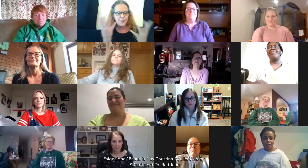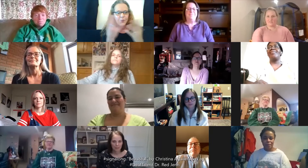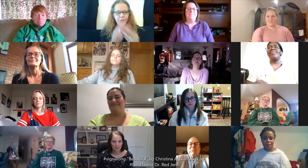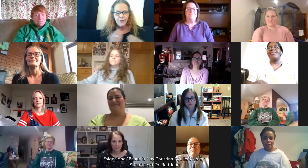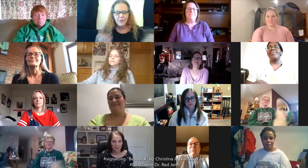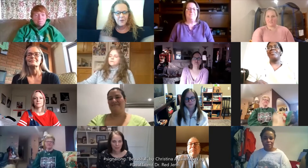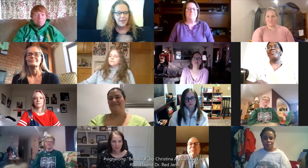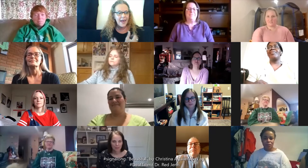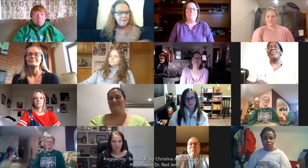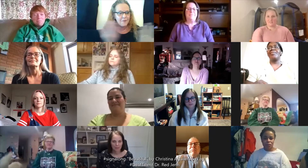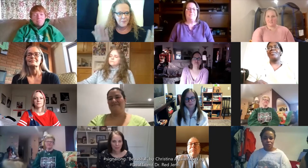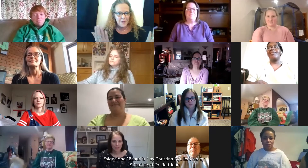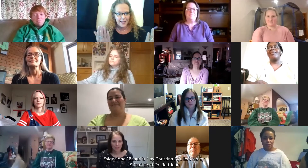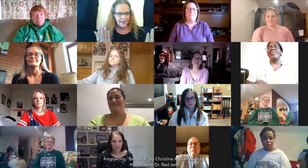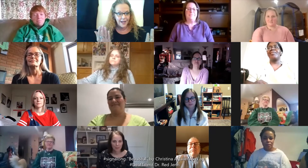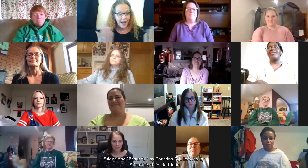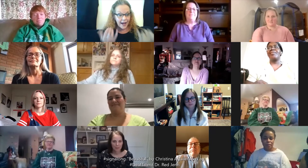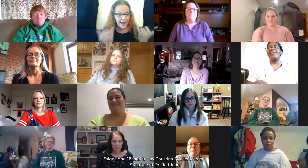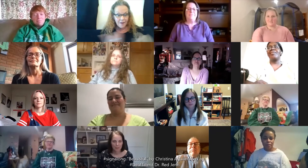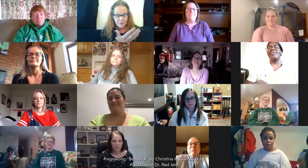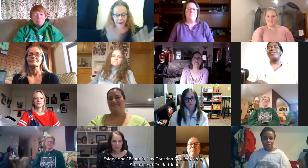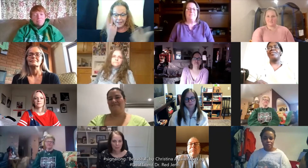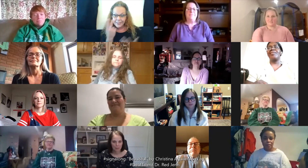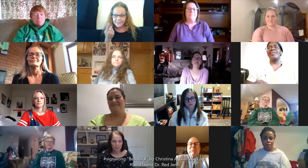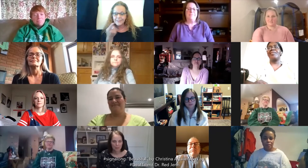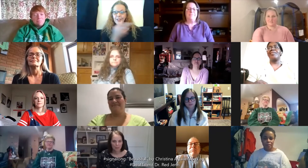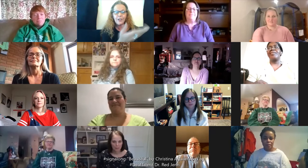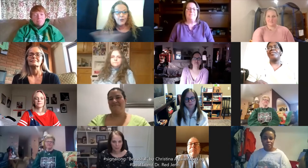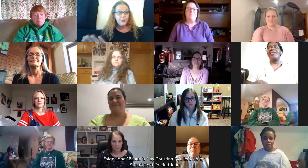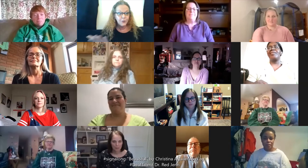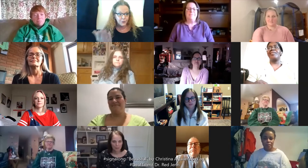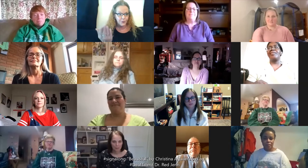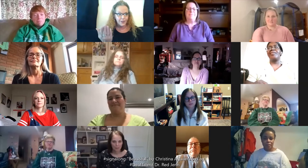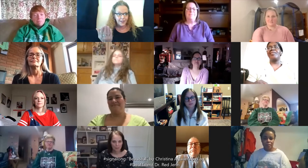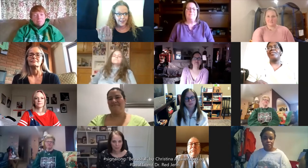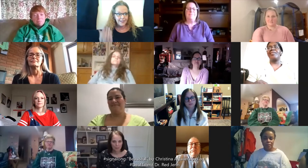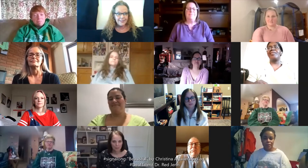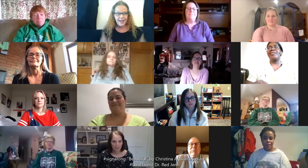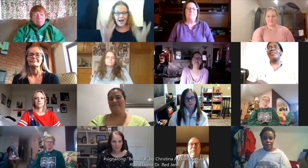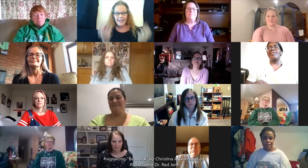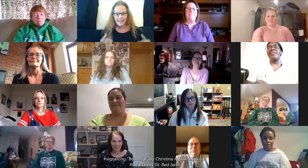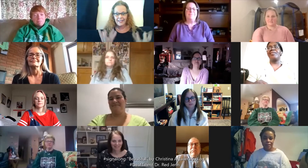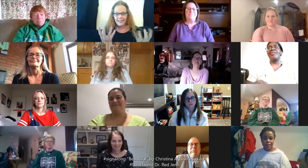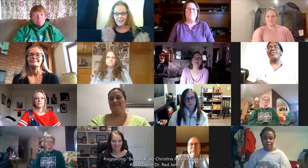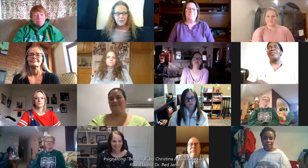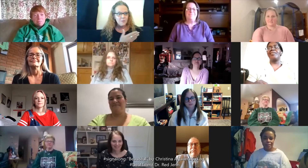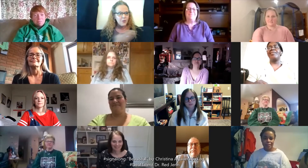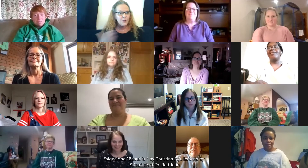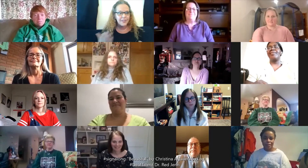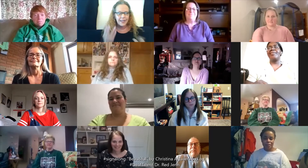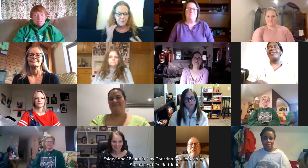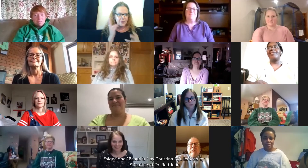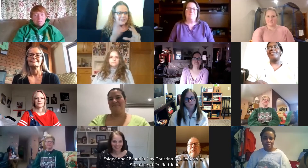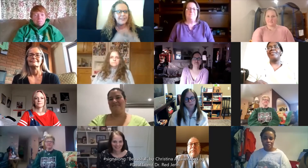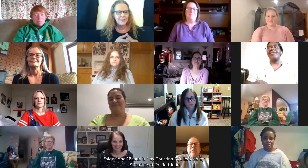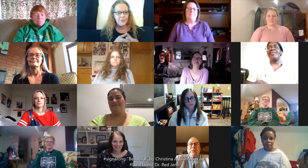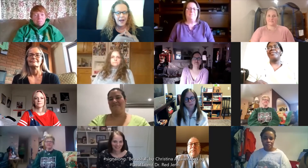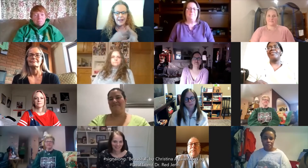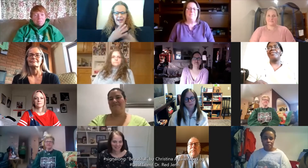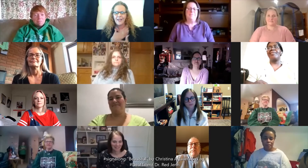beauty with everybody and everybody can see you signing the music and participating and